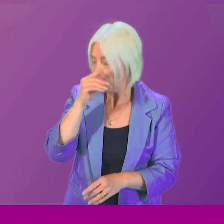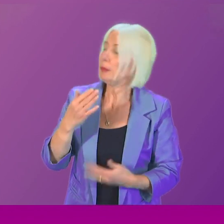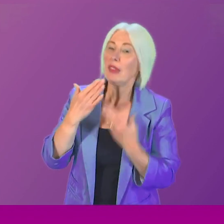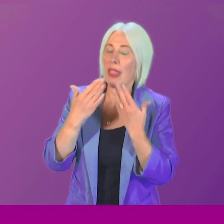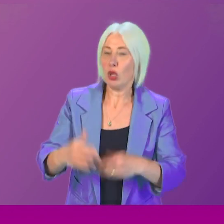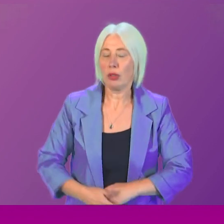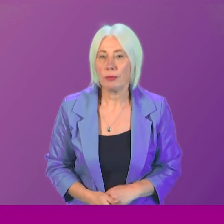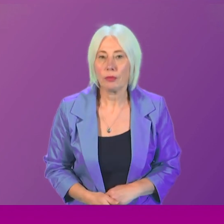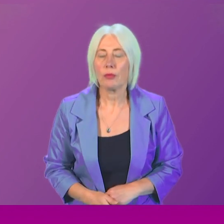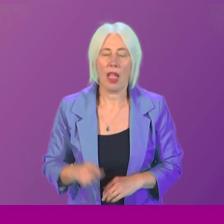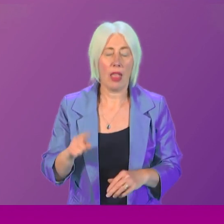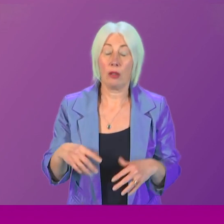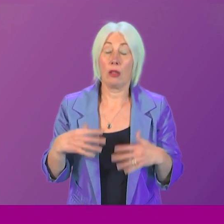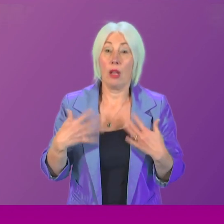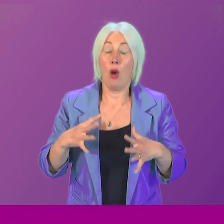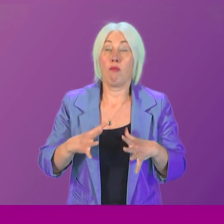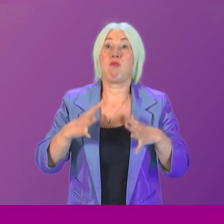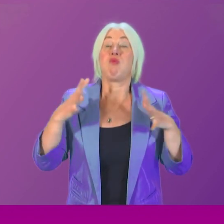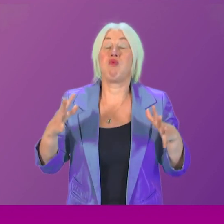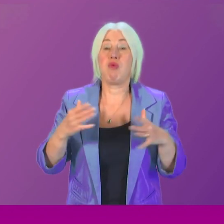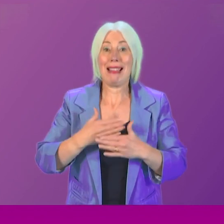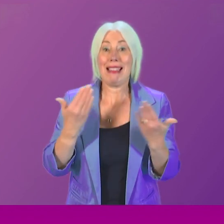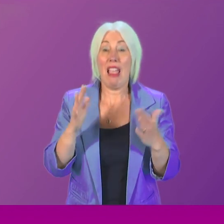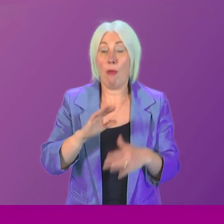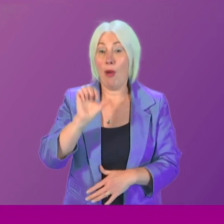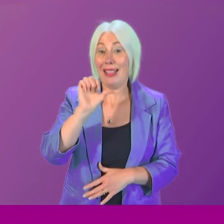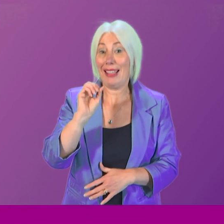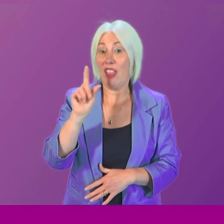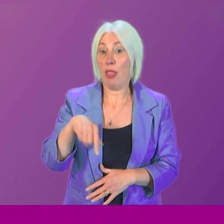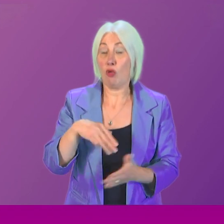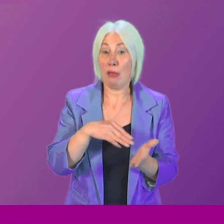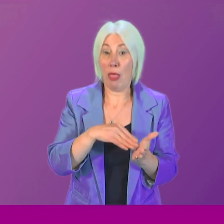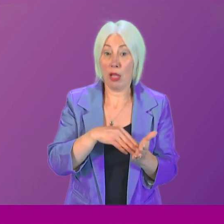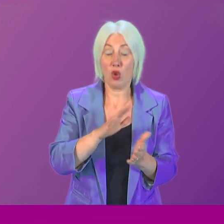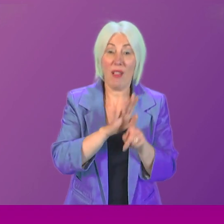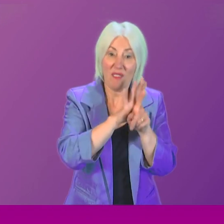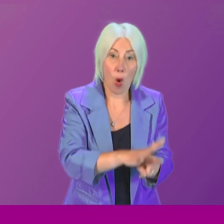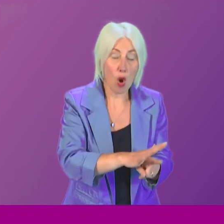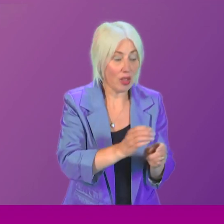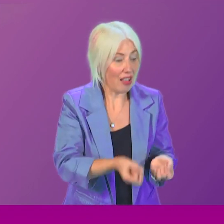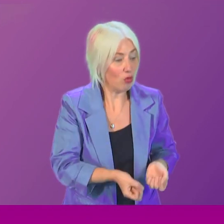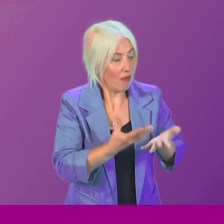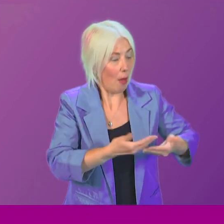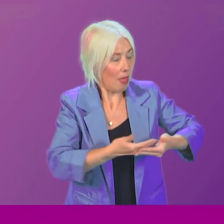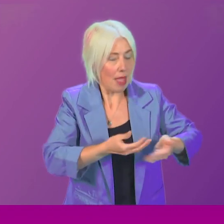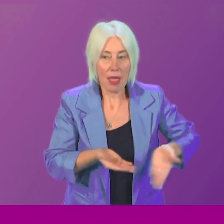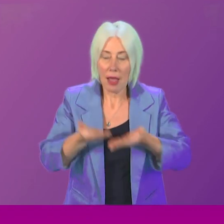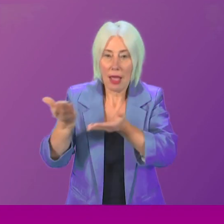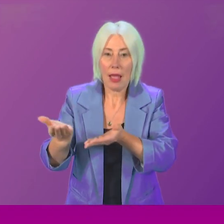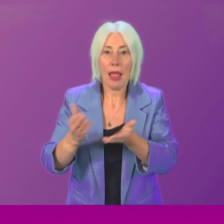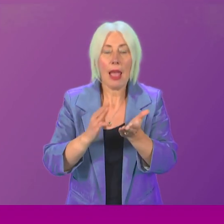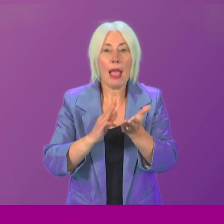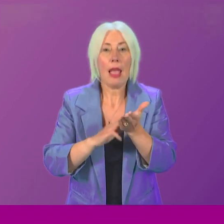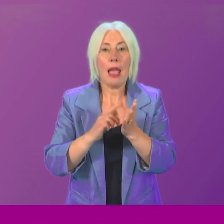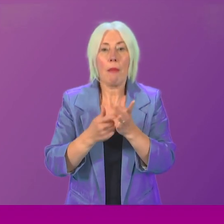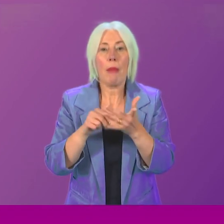Officer. This is a momentous day for at least 60,000 mothers who were forced to give up their child, not least of all, Marion Macmillan